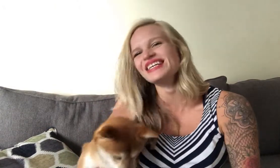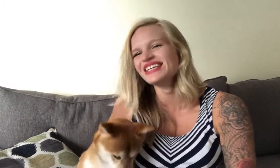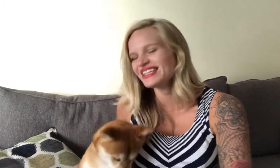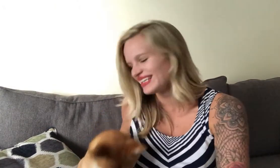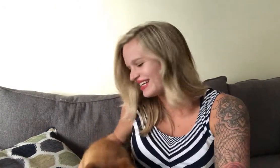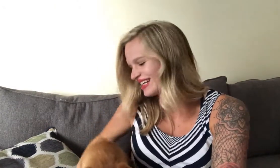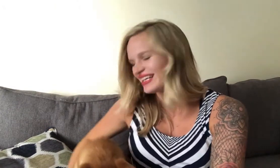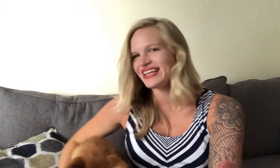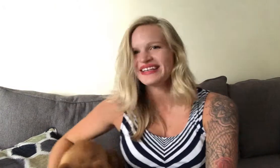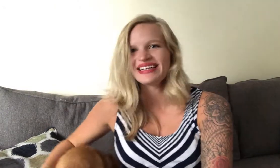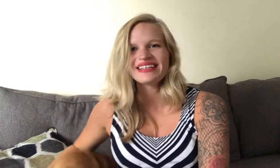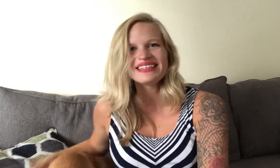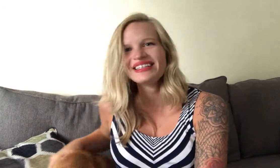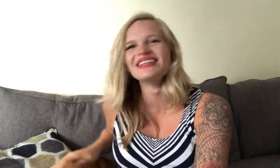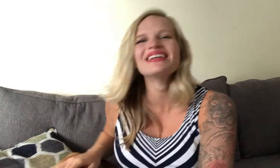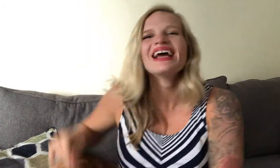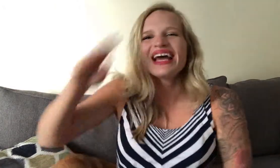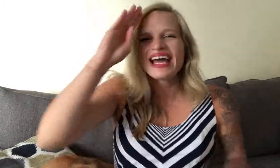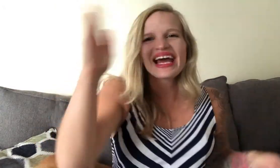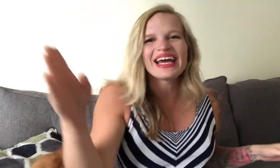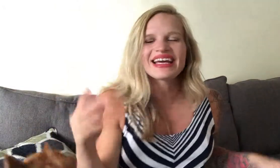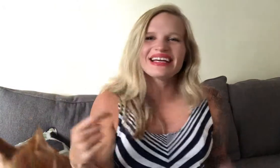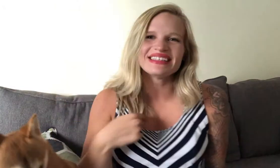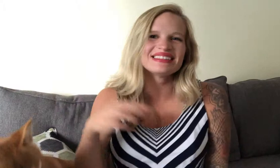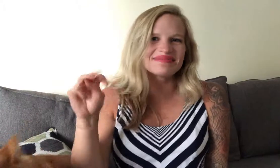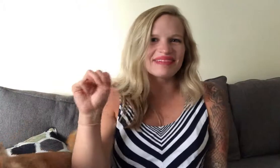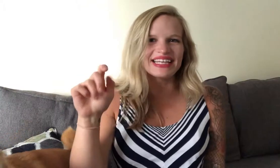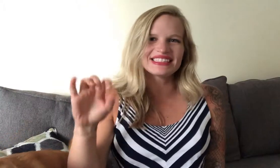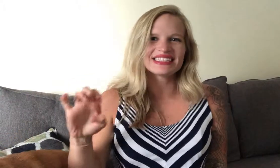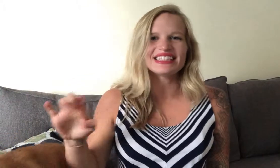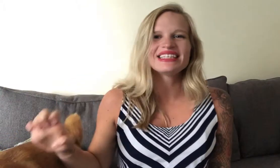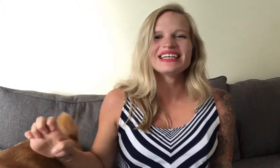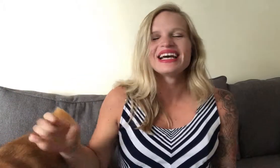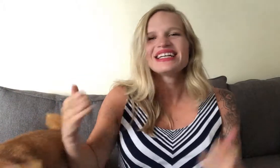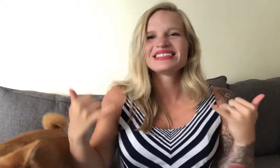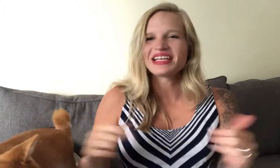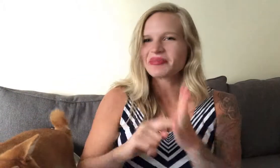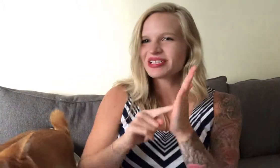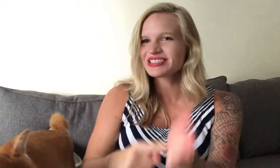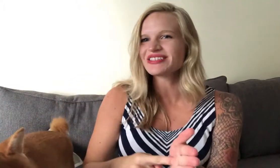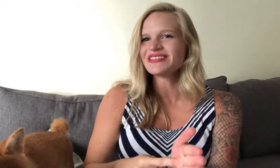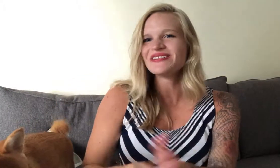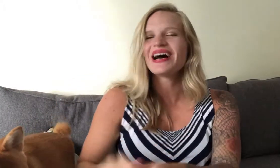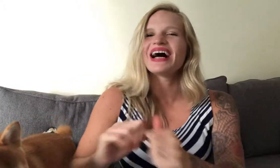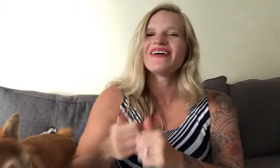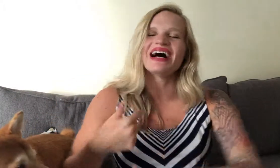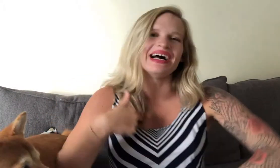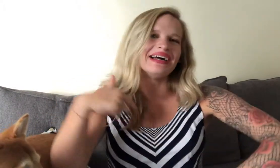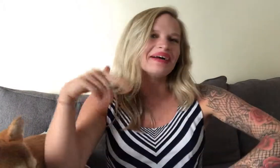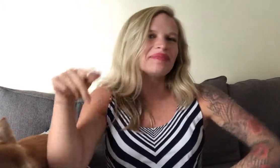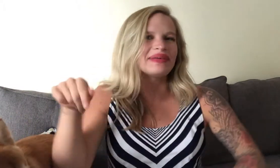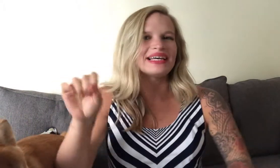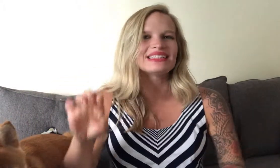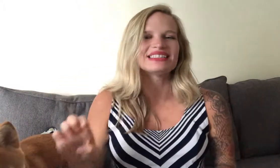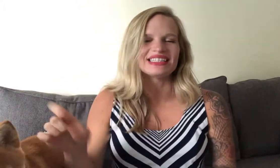all right hey it's Macy today I'm going to show you how I PSE